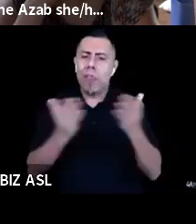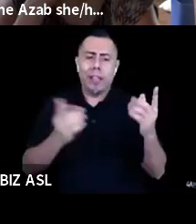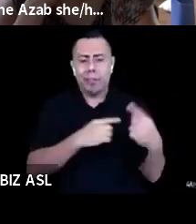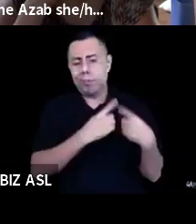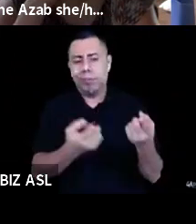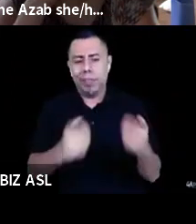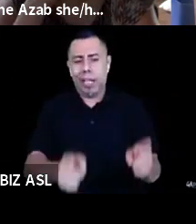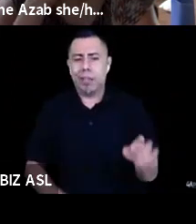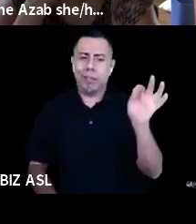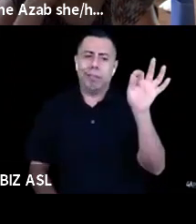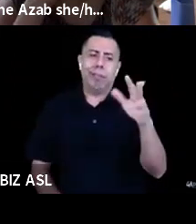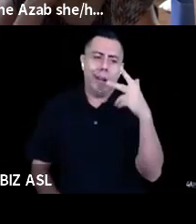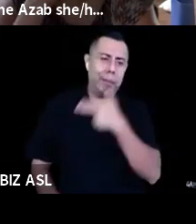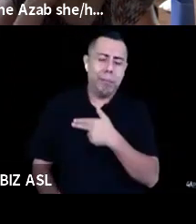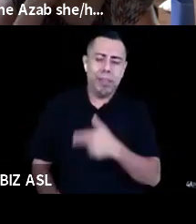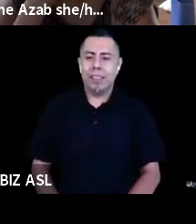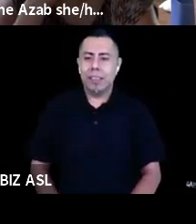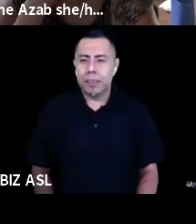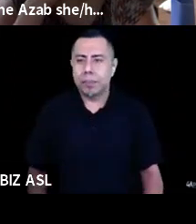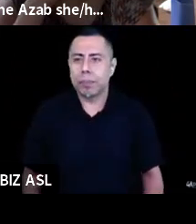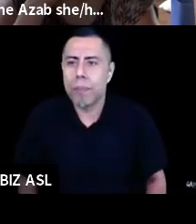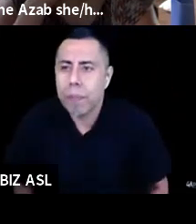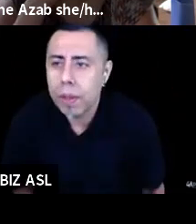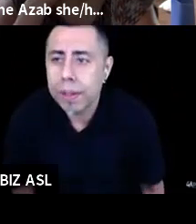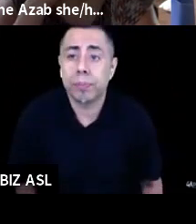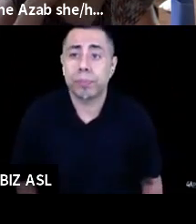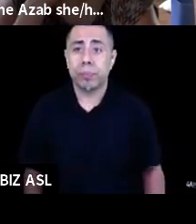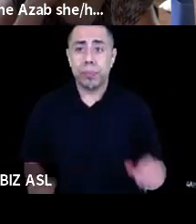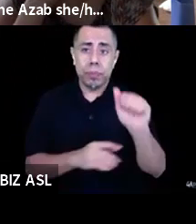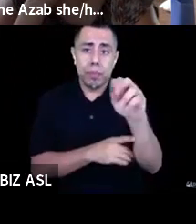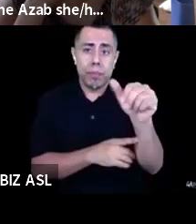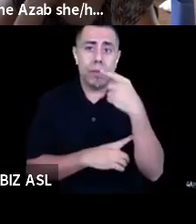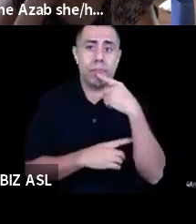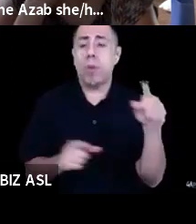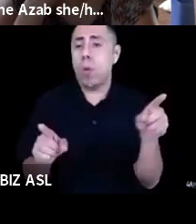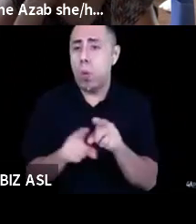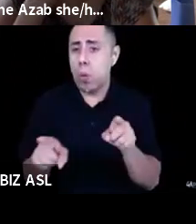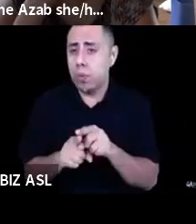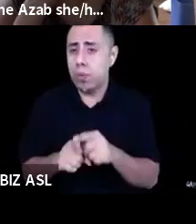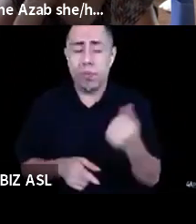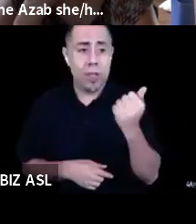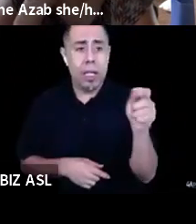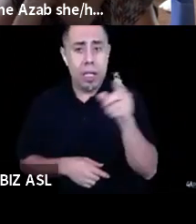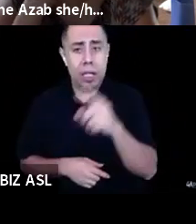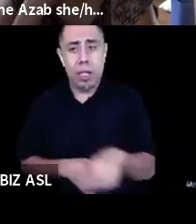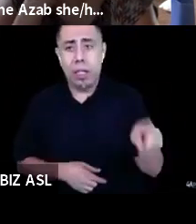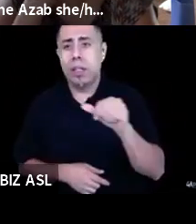I just want to throw out also, if anyone has like, not everyone likes zoom discussions and some people